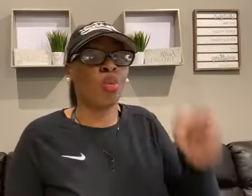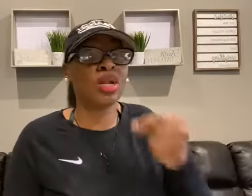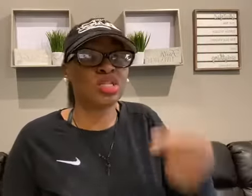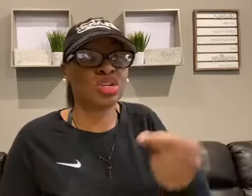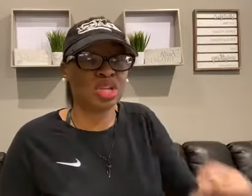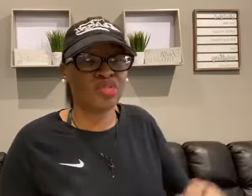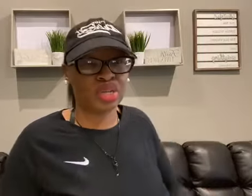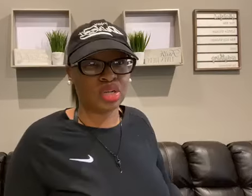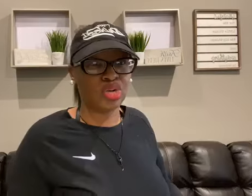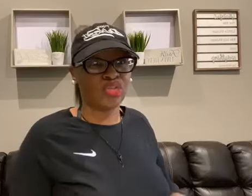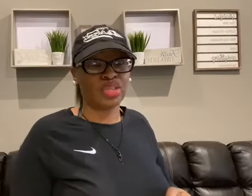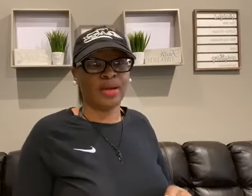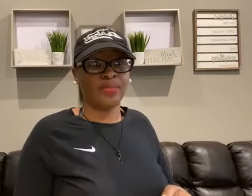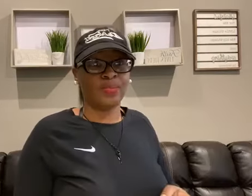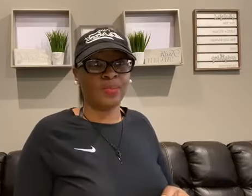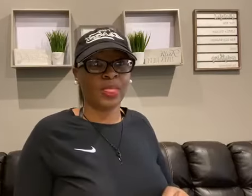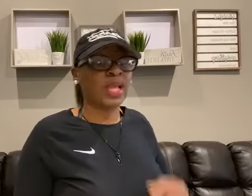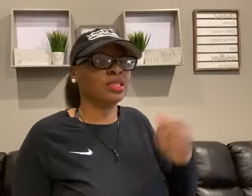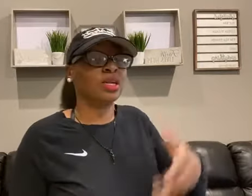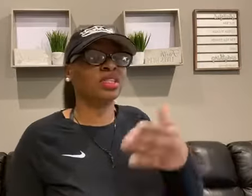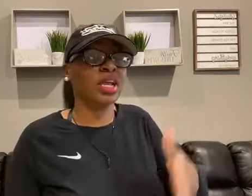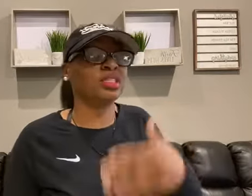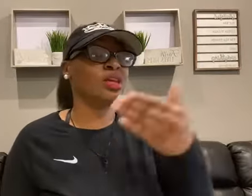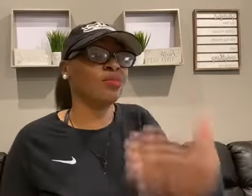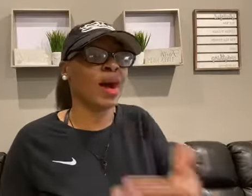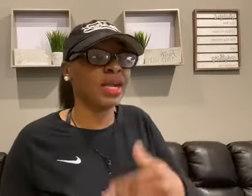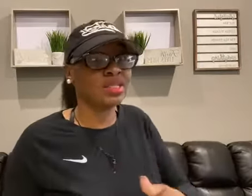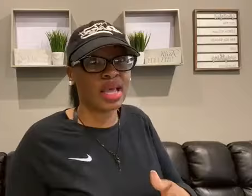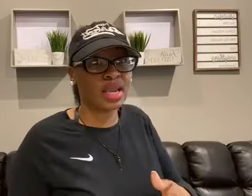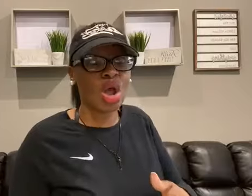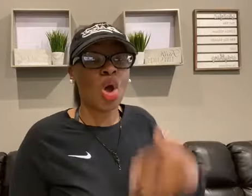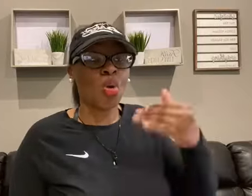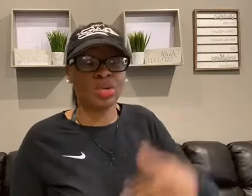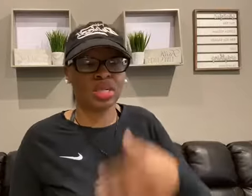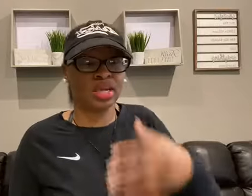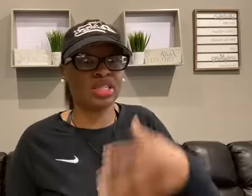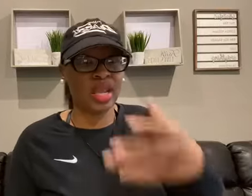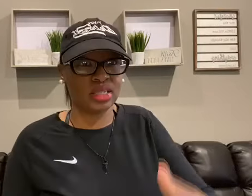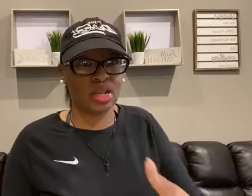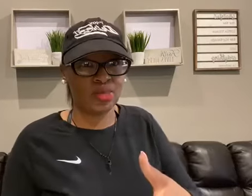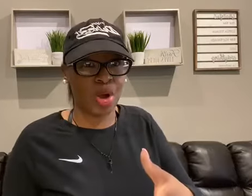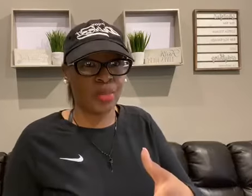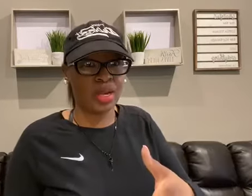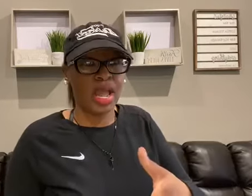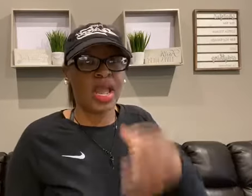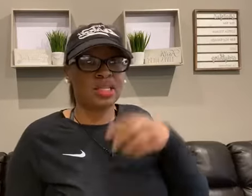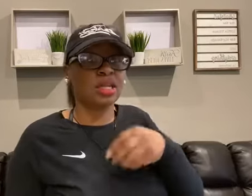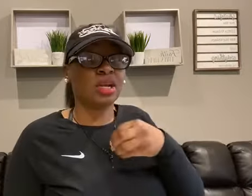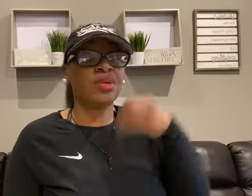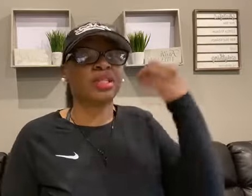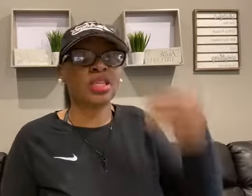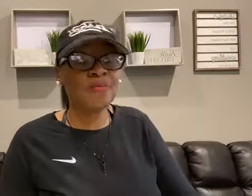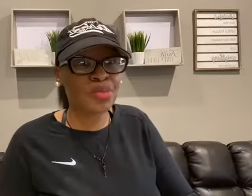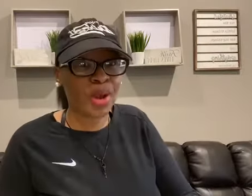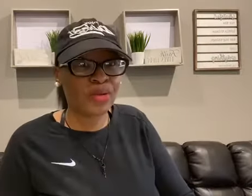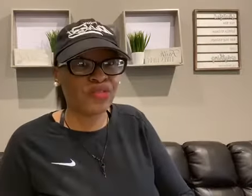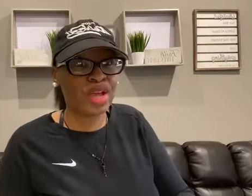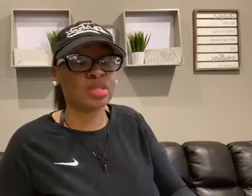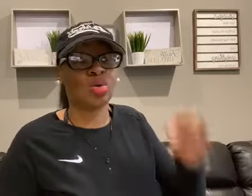What is your service going to do for them? Is it going to change their mindset or is it going to change their moment? Is it going to be a temporary fix